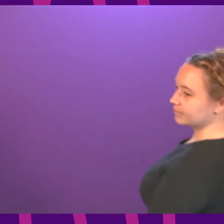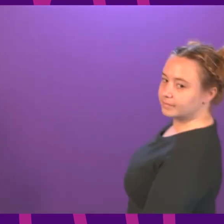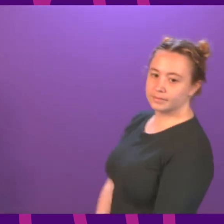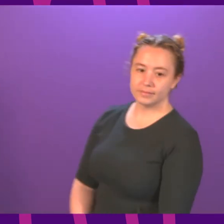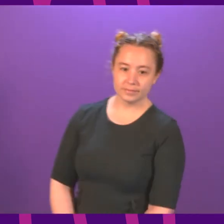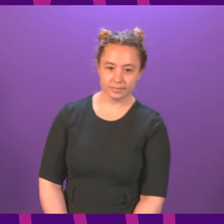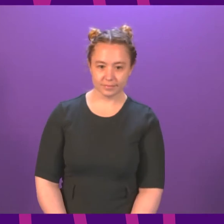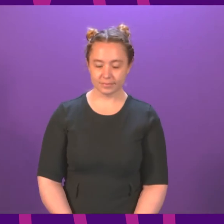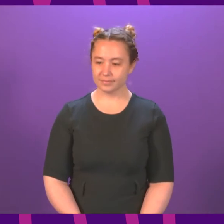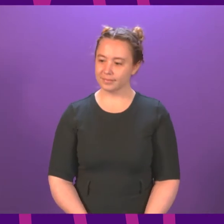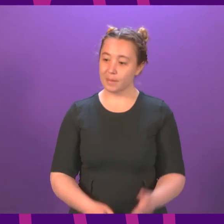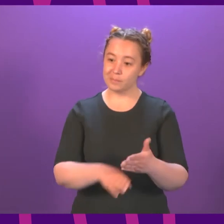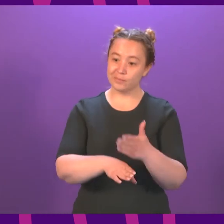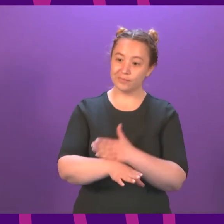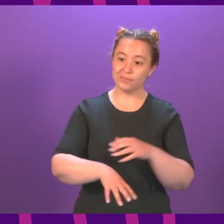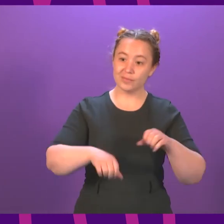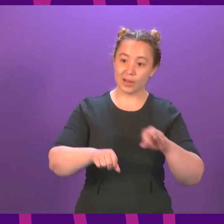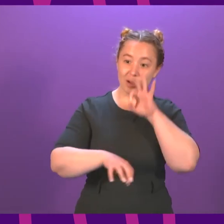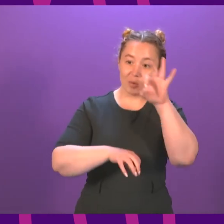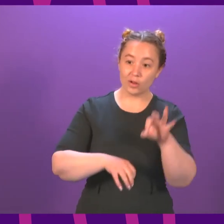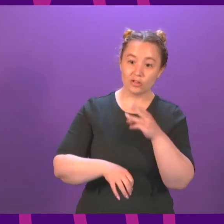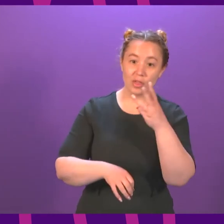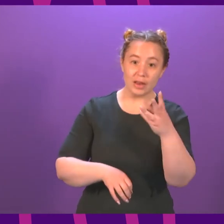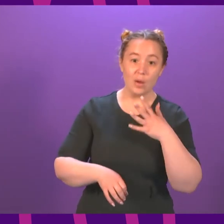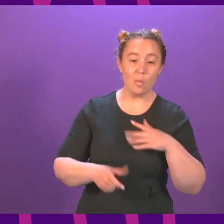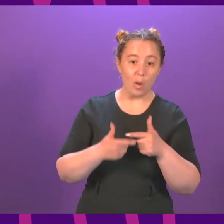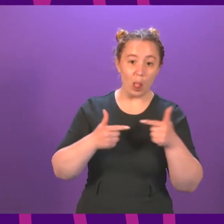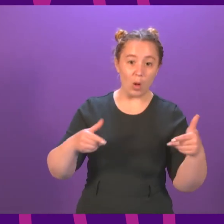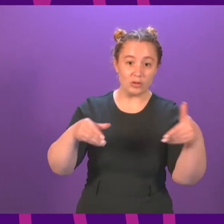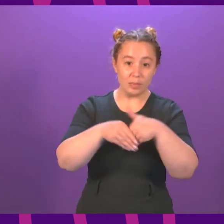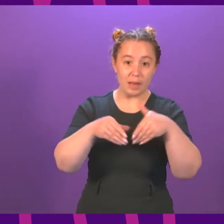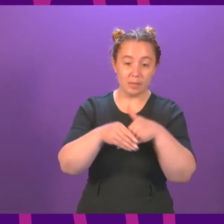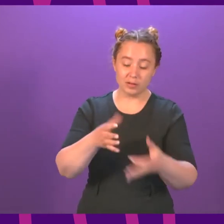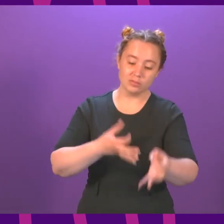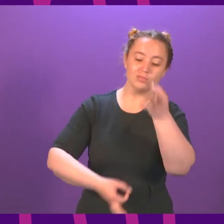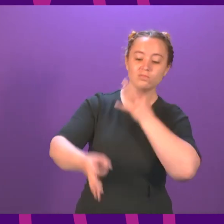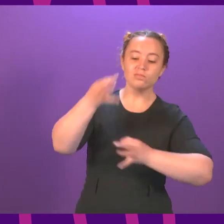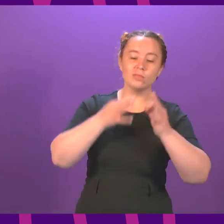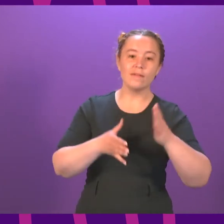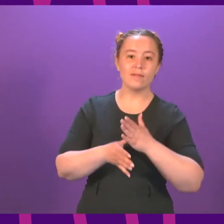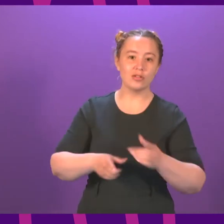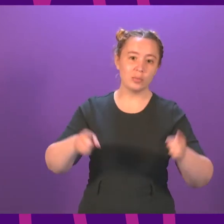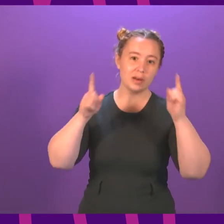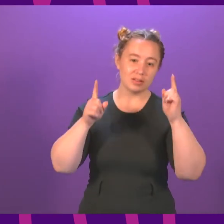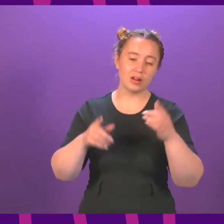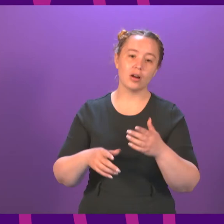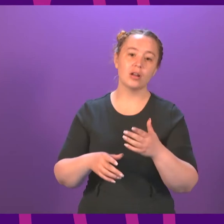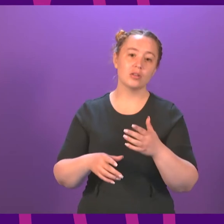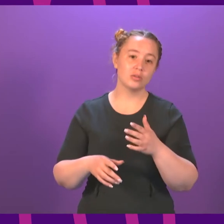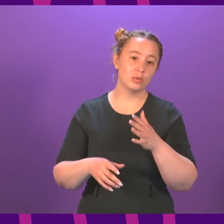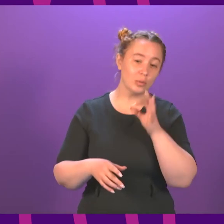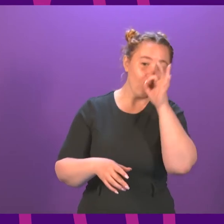Before I move on to question three, I'm very eager that we involve as many members as possible in First Ministers' questions. And I would be most grateful for